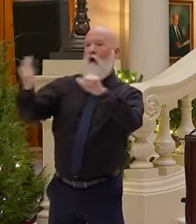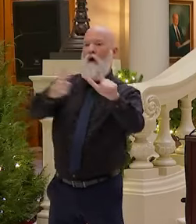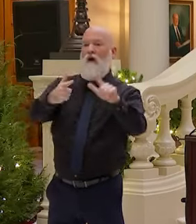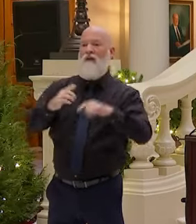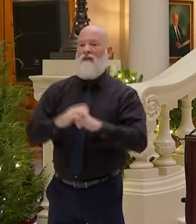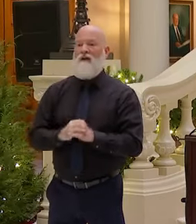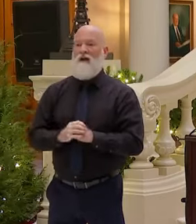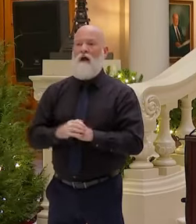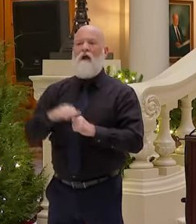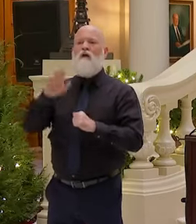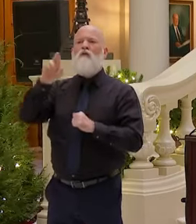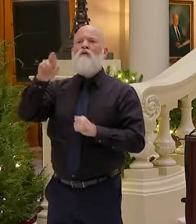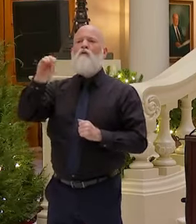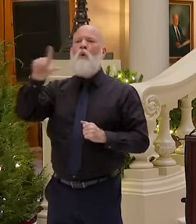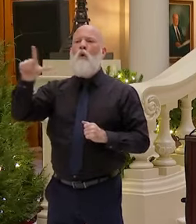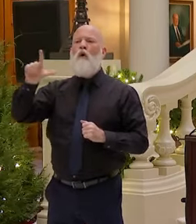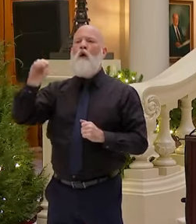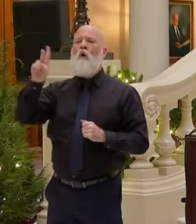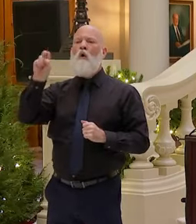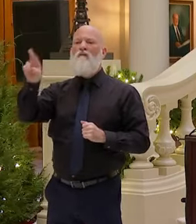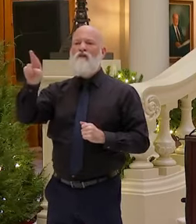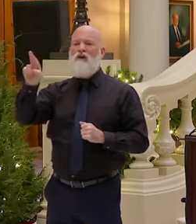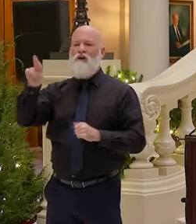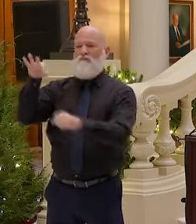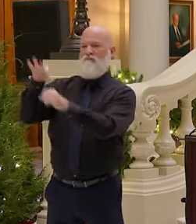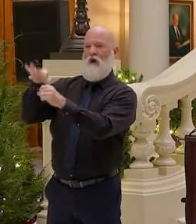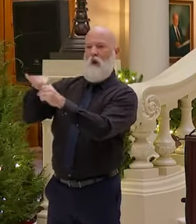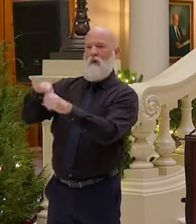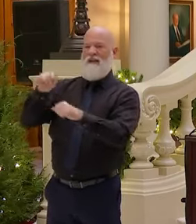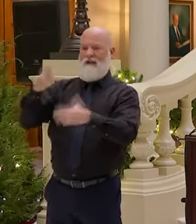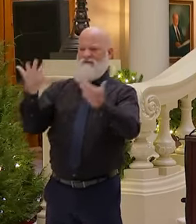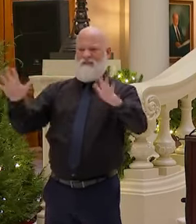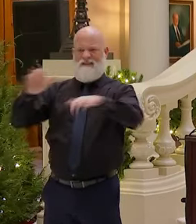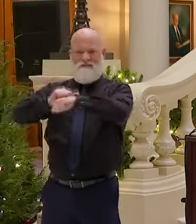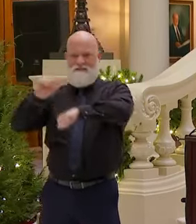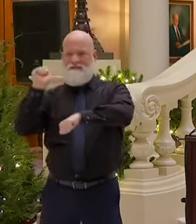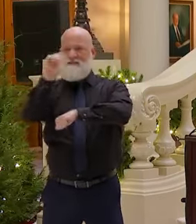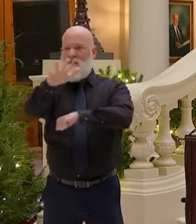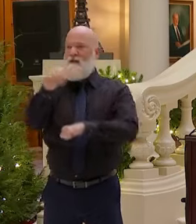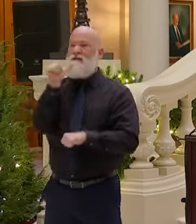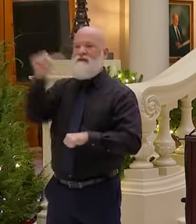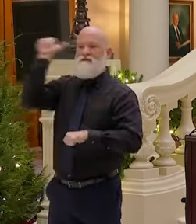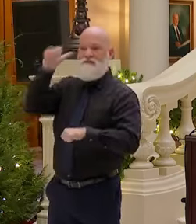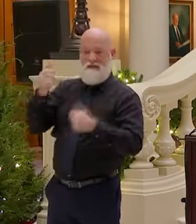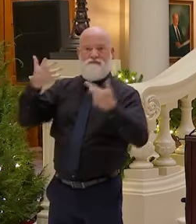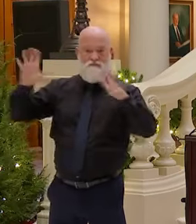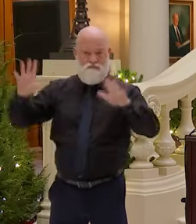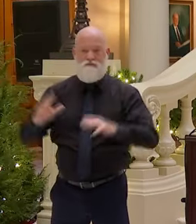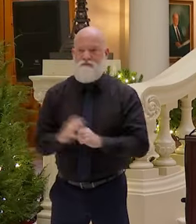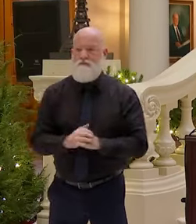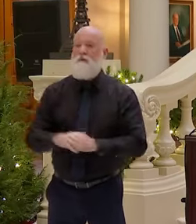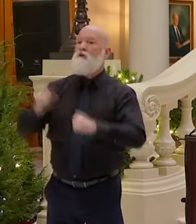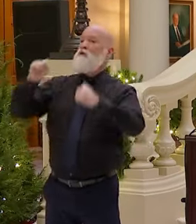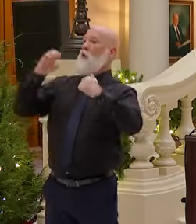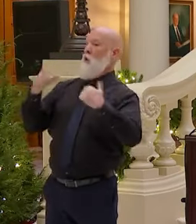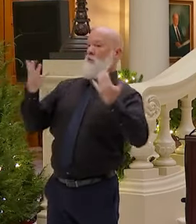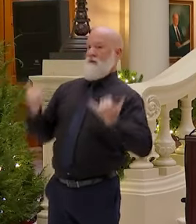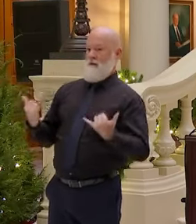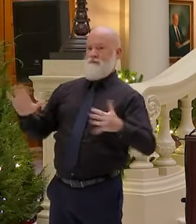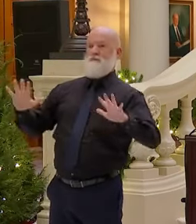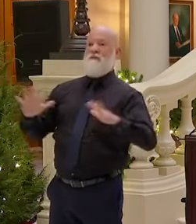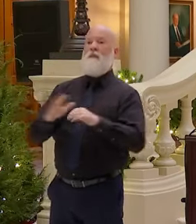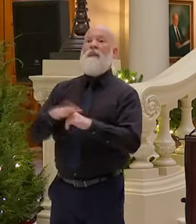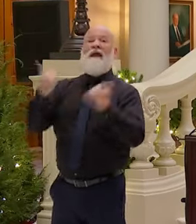of the rollover voting ballots were mailed as of yesterday. So with that, I'll take any questions.